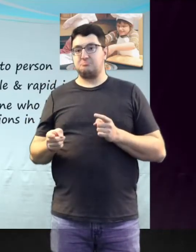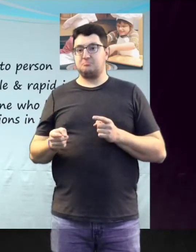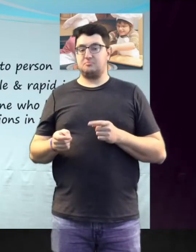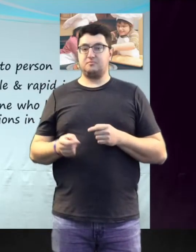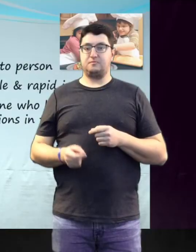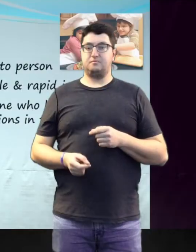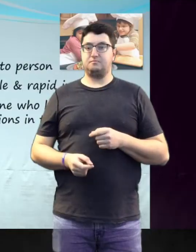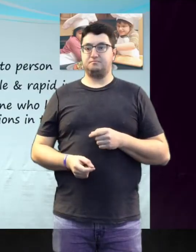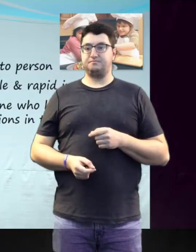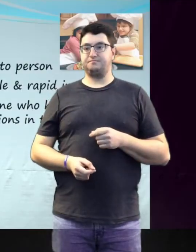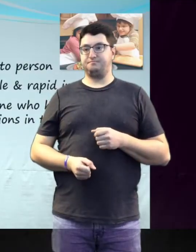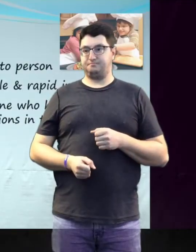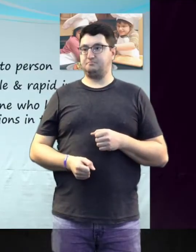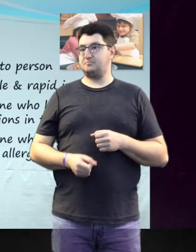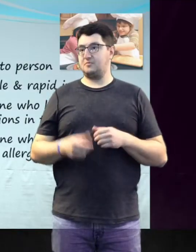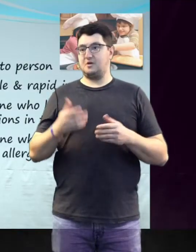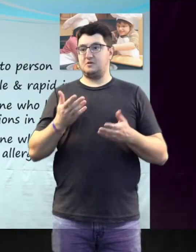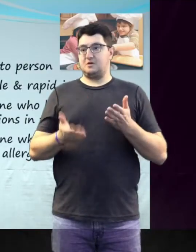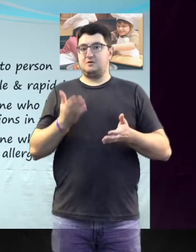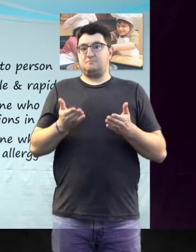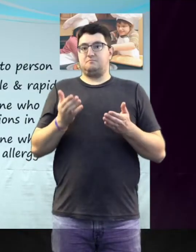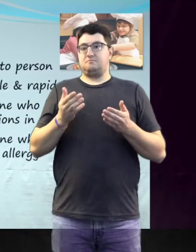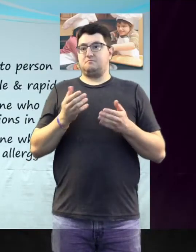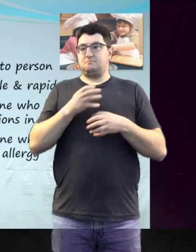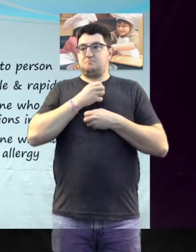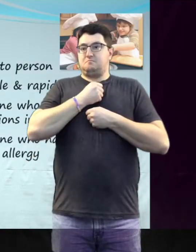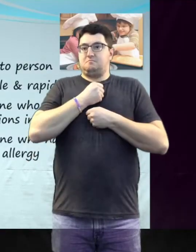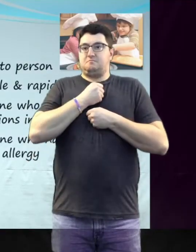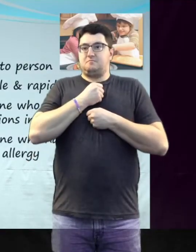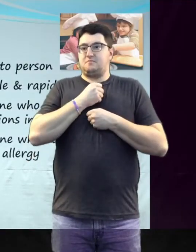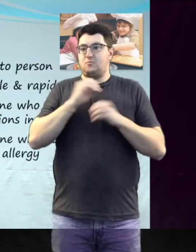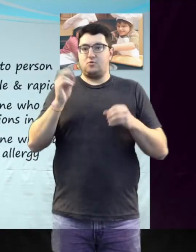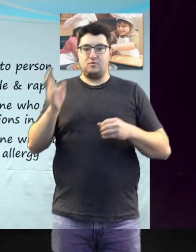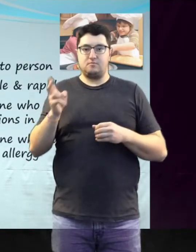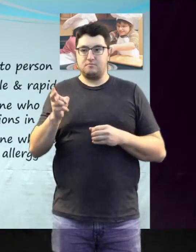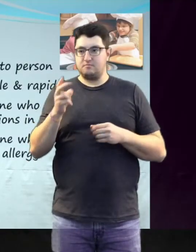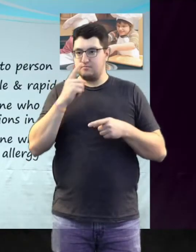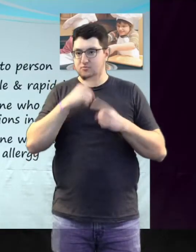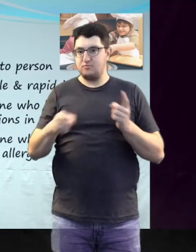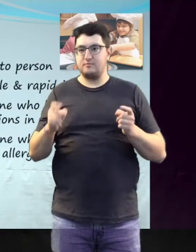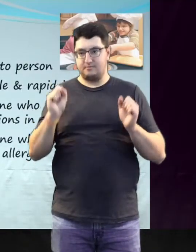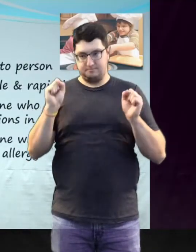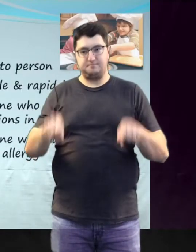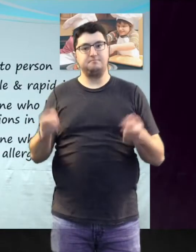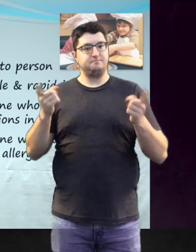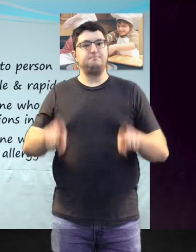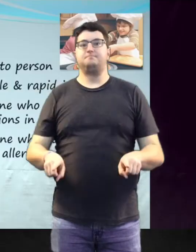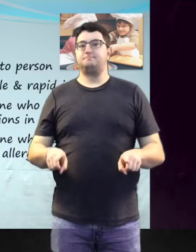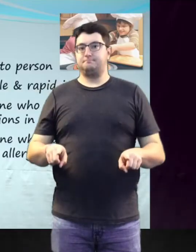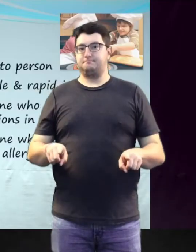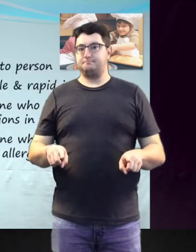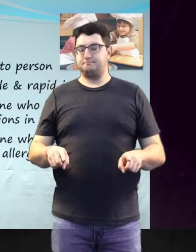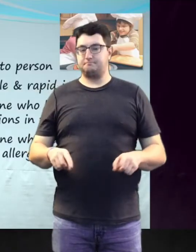reactions. A person may experience an anaphylactic reaction without any previous signs of an allergy.